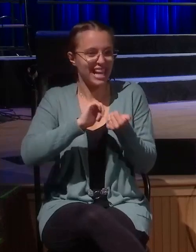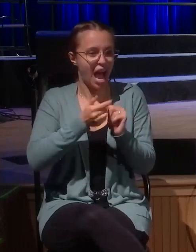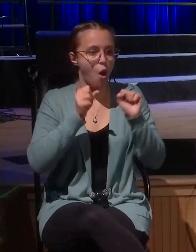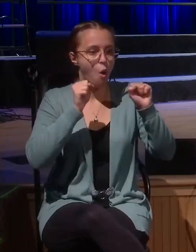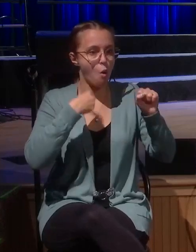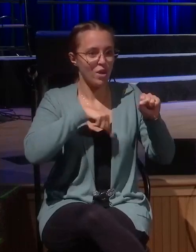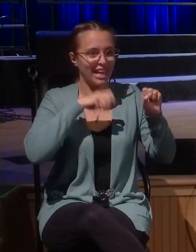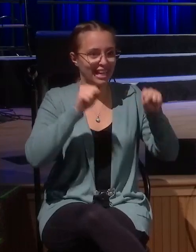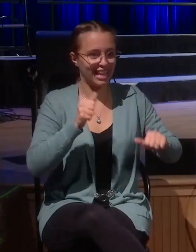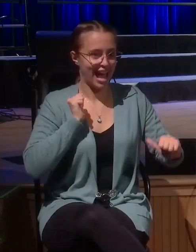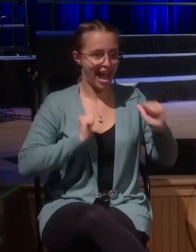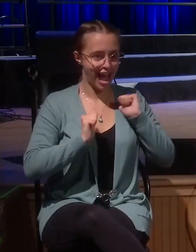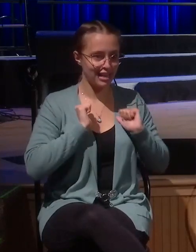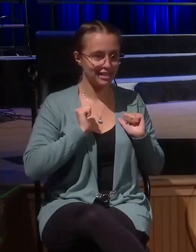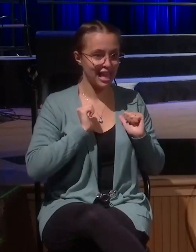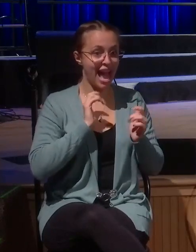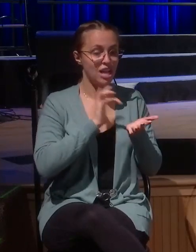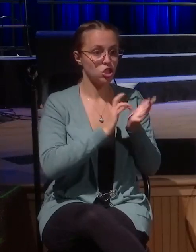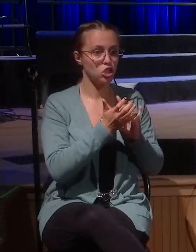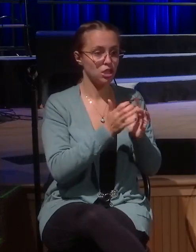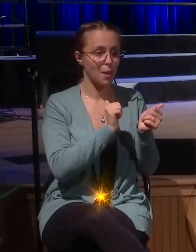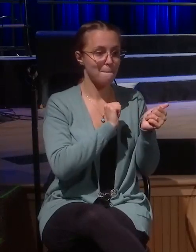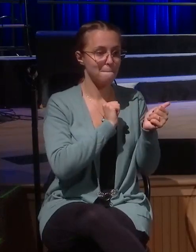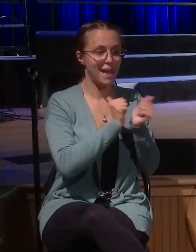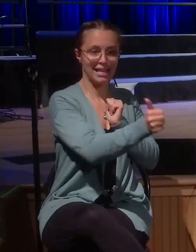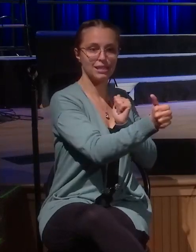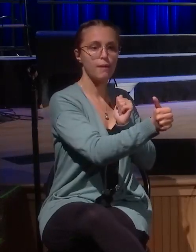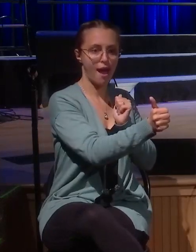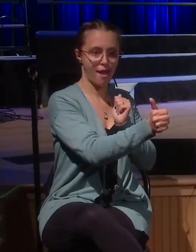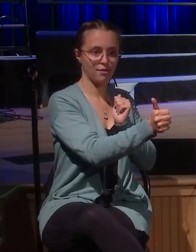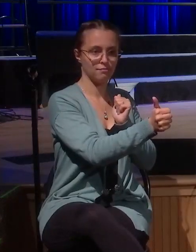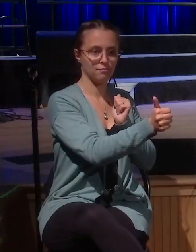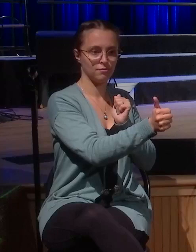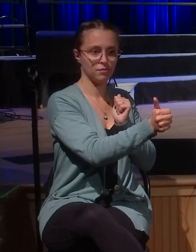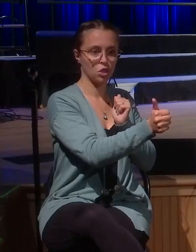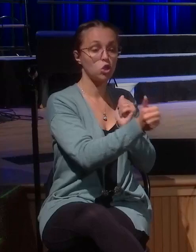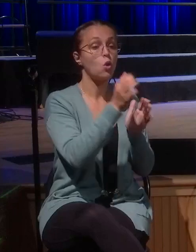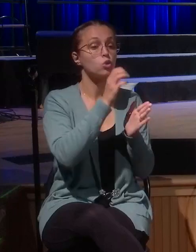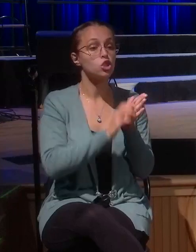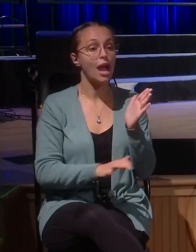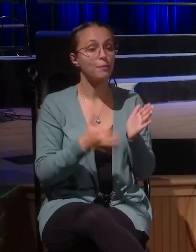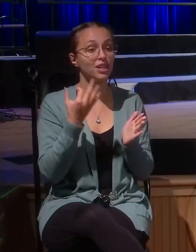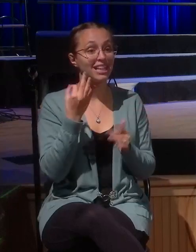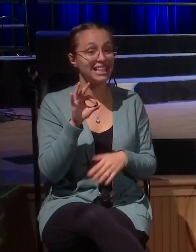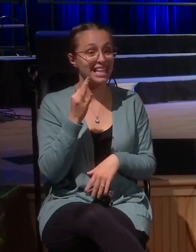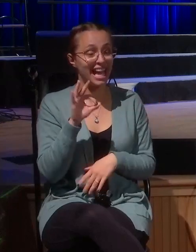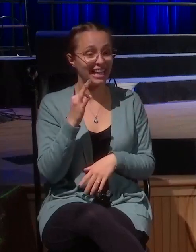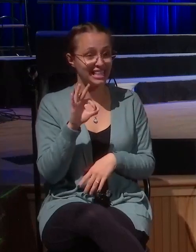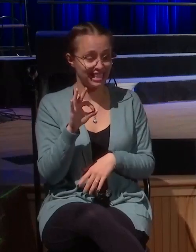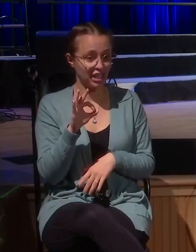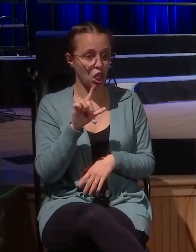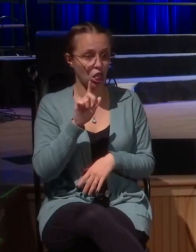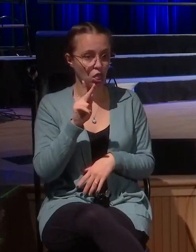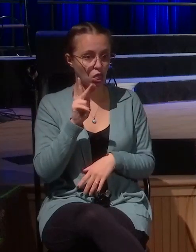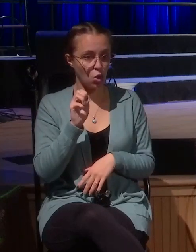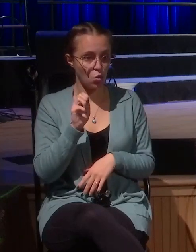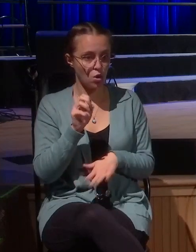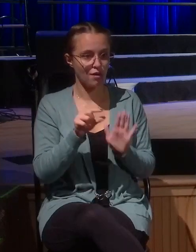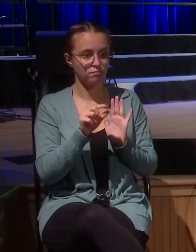by. So here we are in chapter 19. Listen to this. He, meaning, this is Luke chapter 19, verse 1. He,